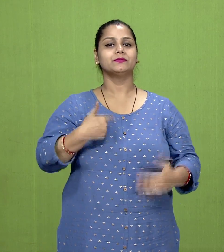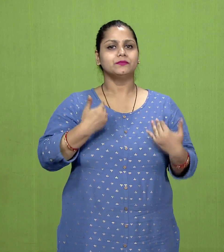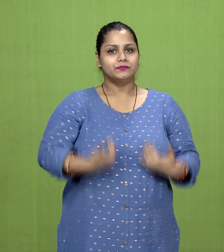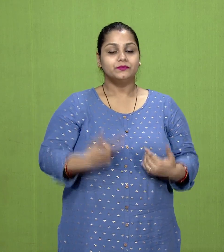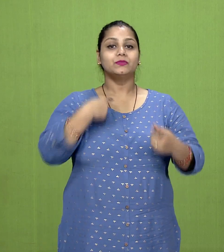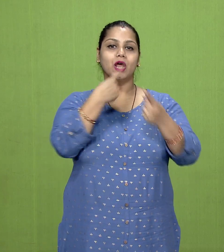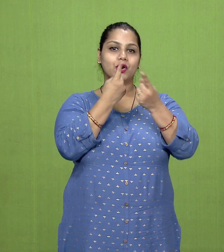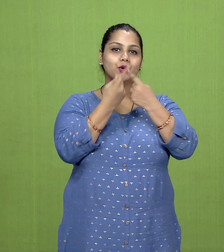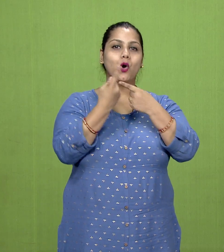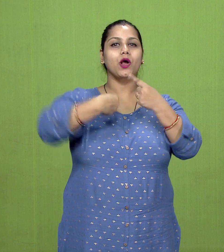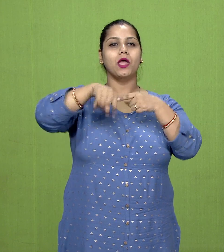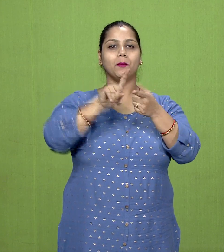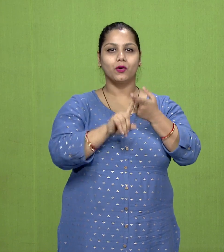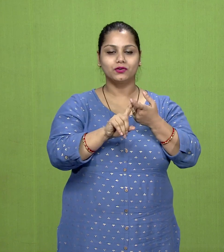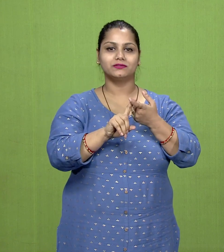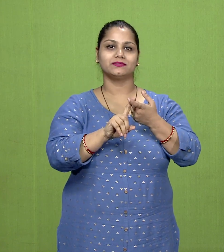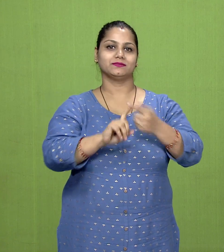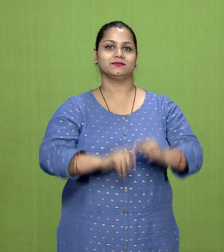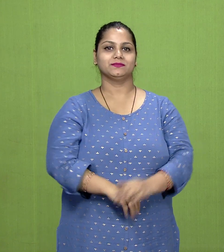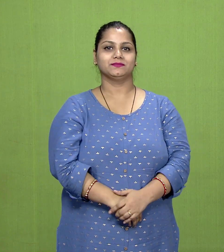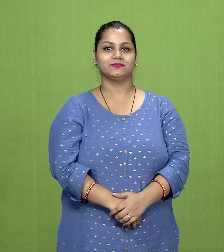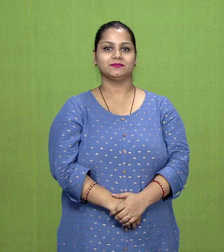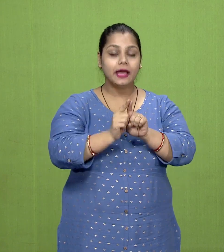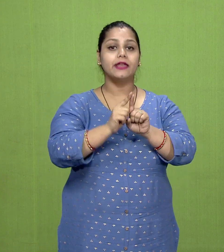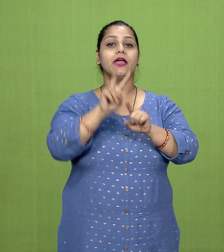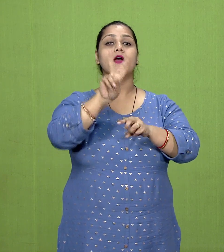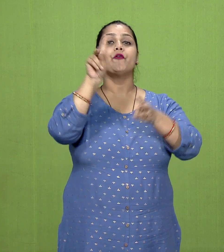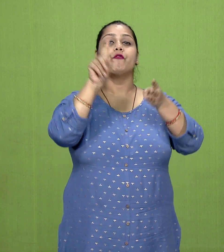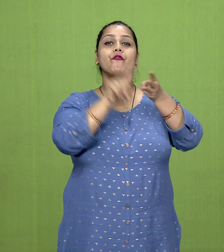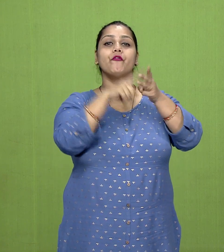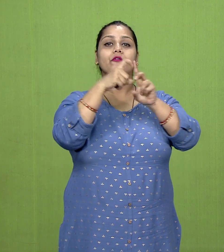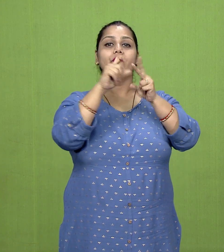talk about Vedic age